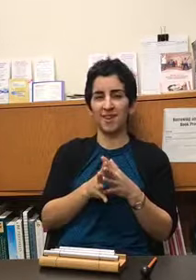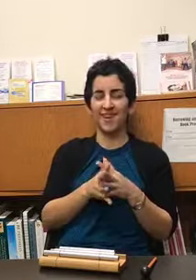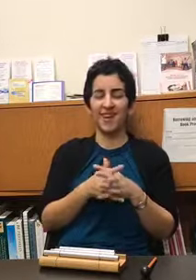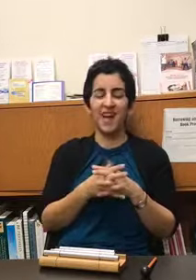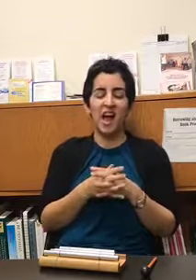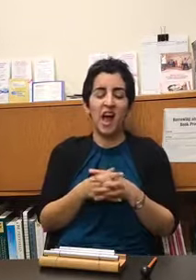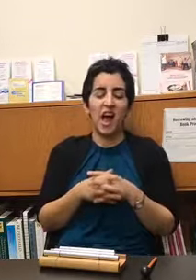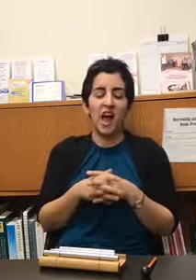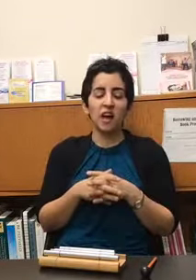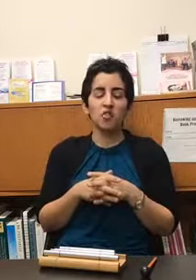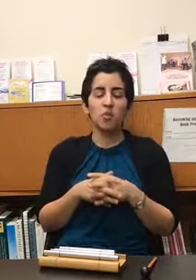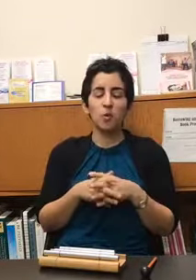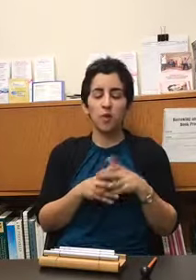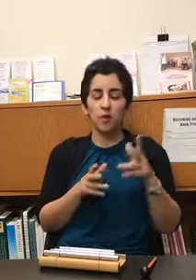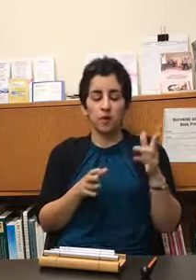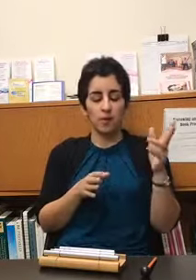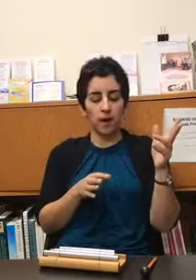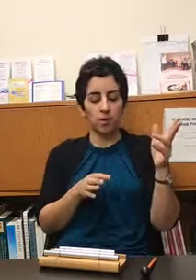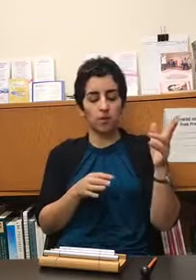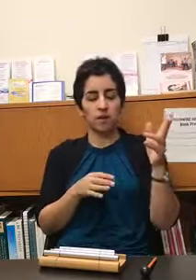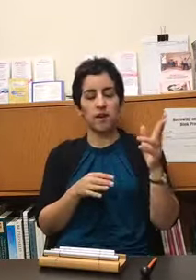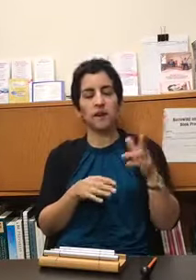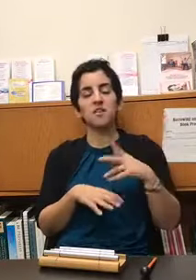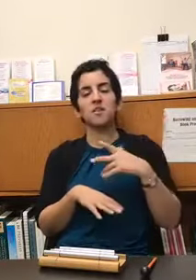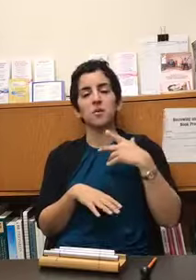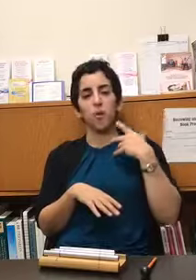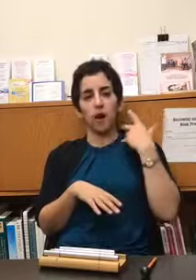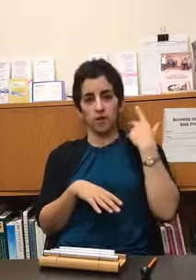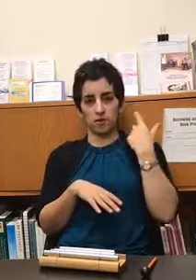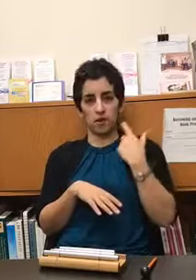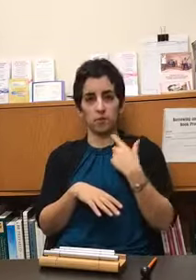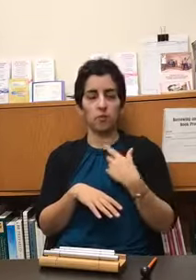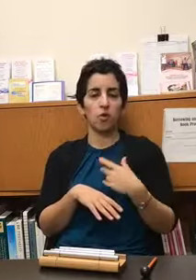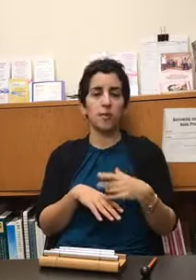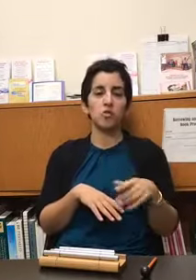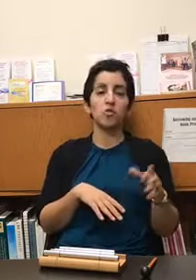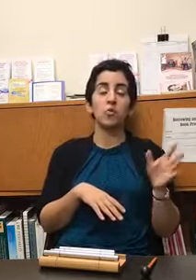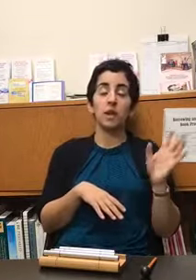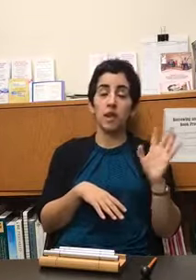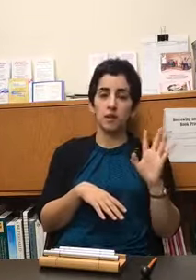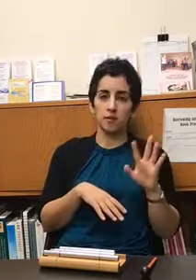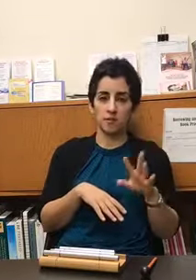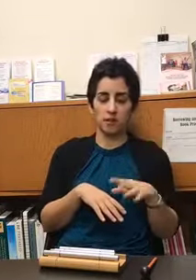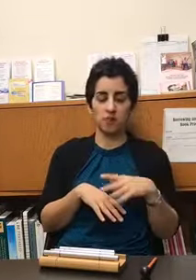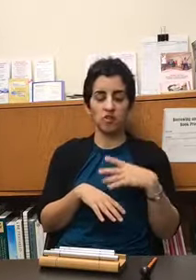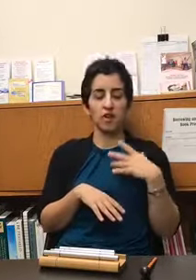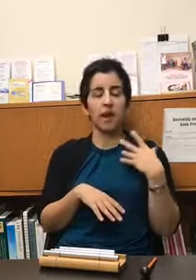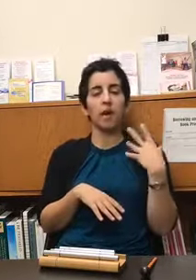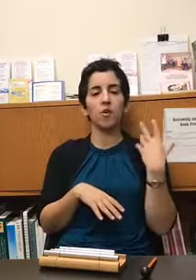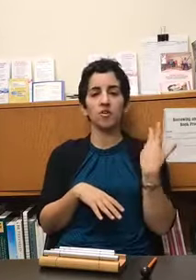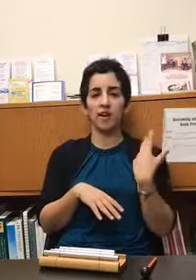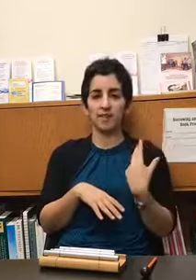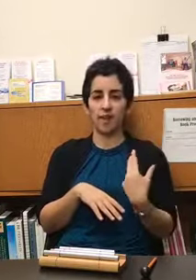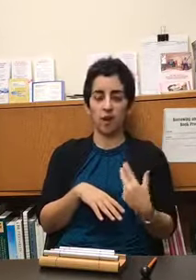and so when we think about connecting to the breath i talked before about tuning in to each inhale each exhale